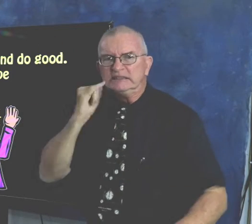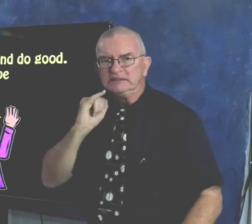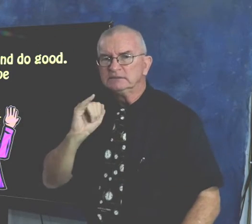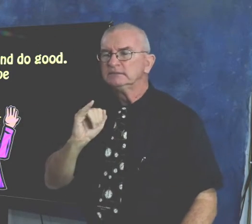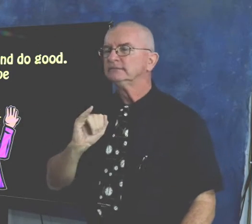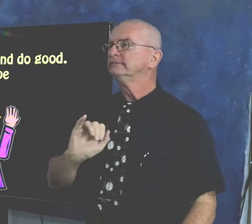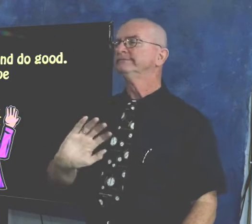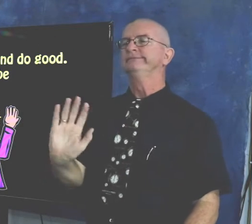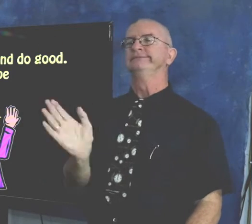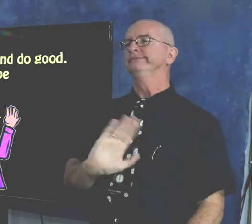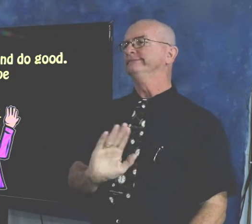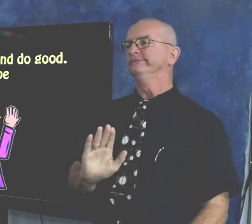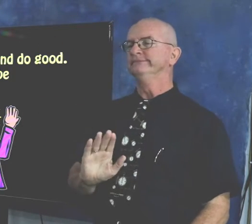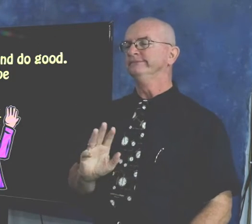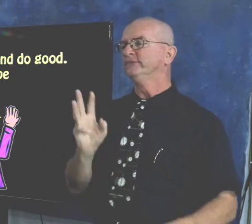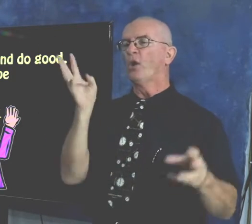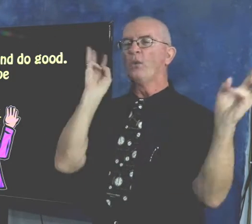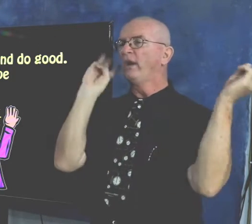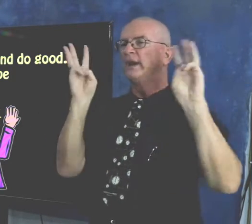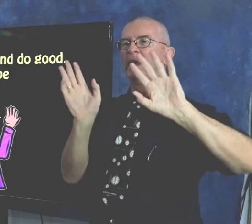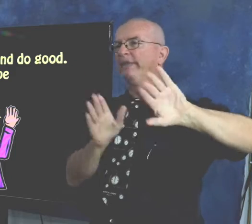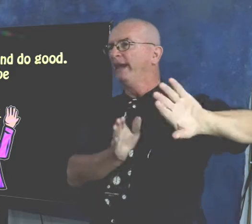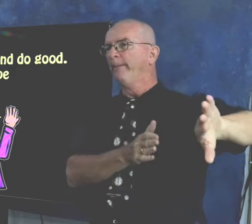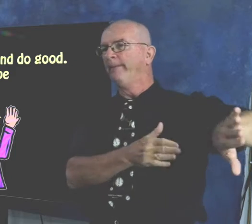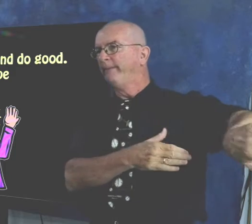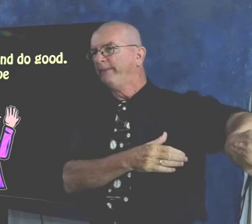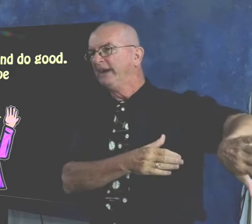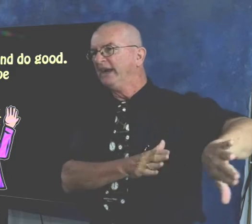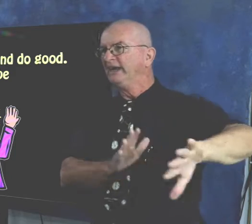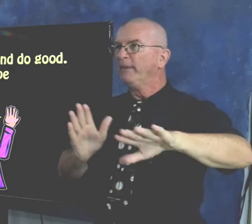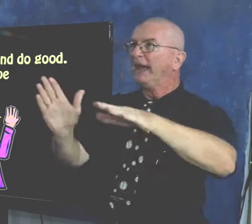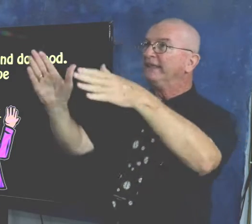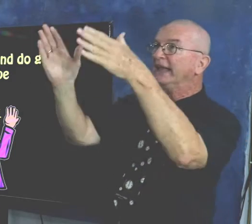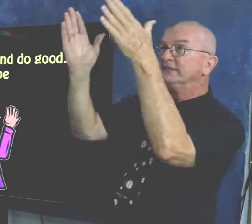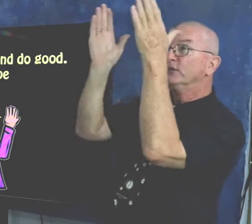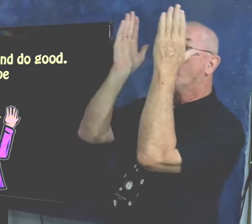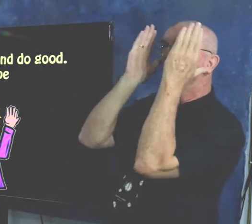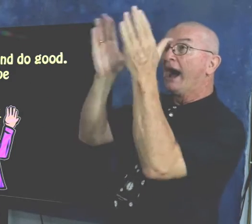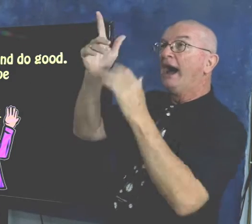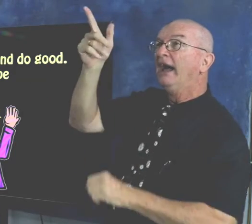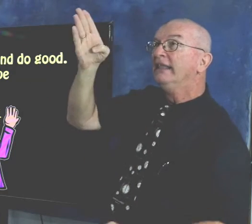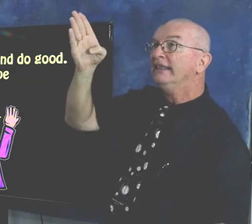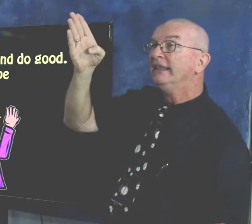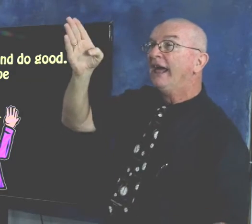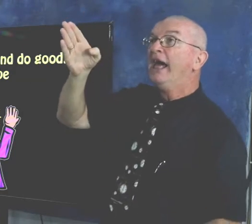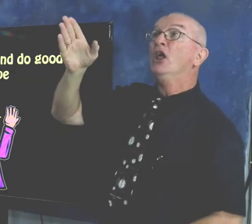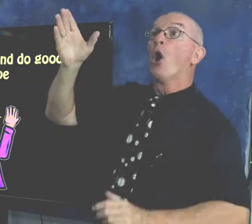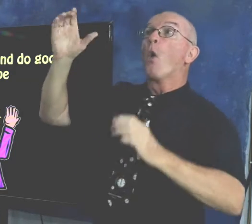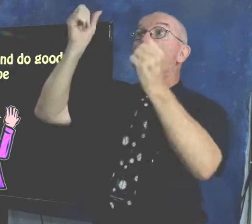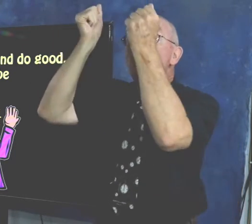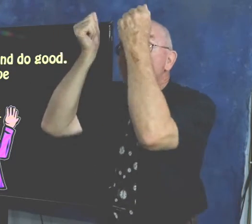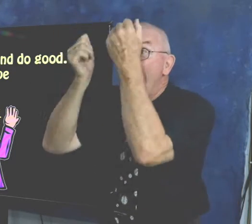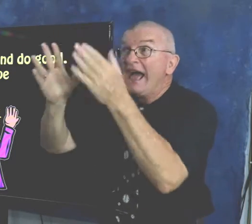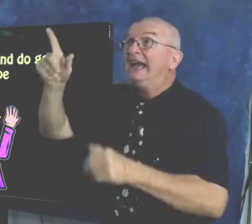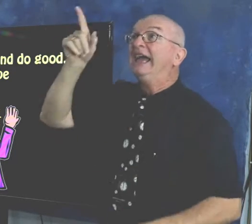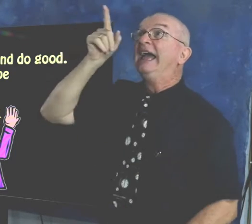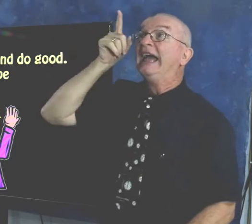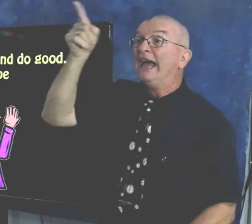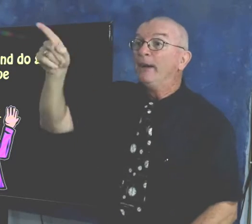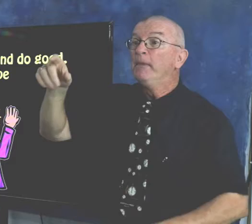house, everything. We get jealous. No. Don't worry about them. Let's pay attention to God. Let's focus